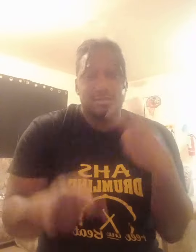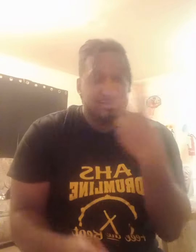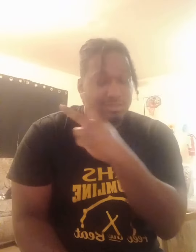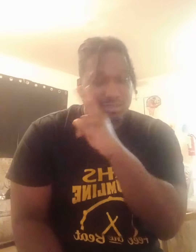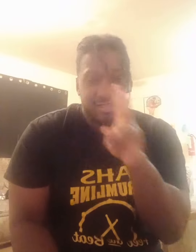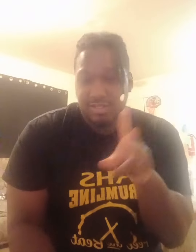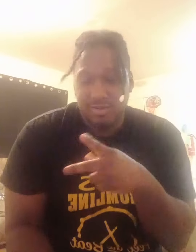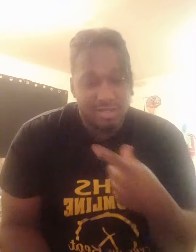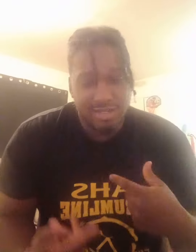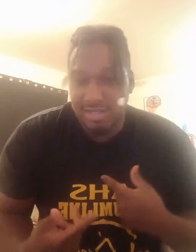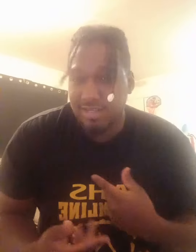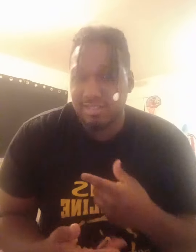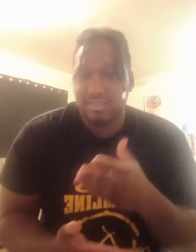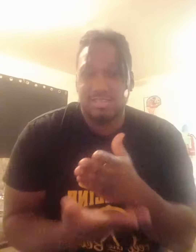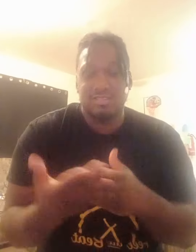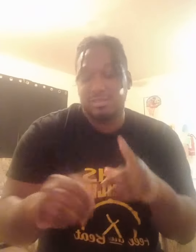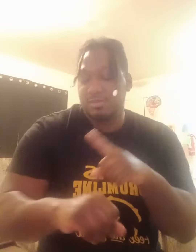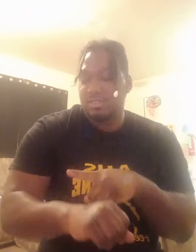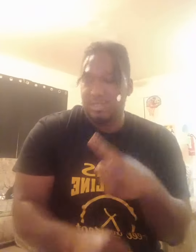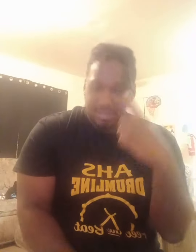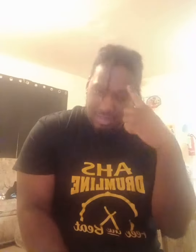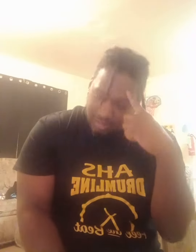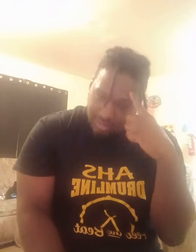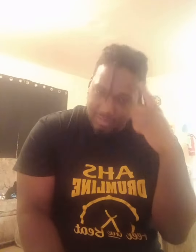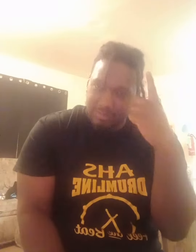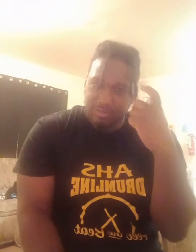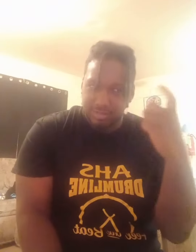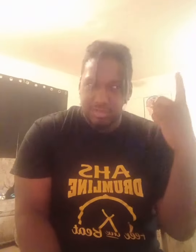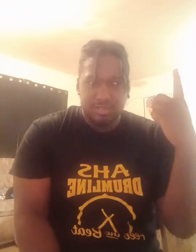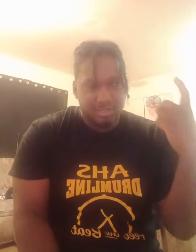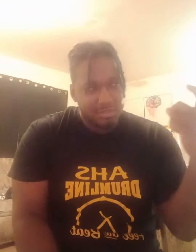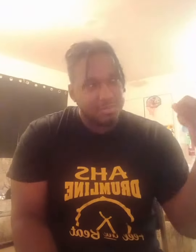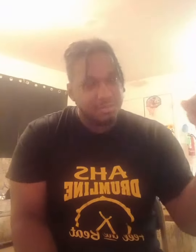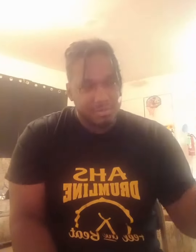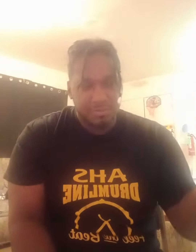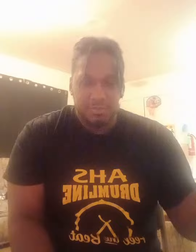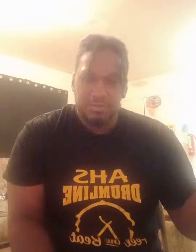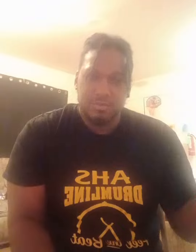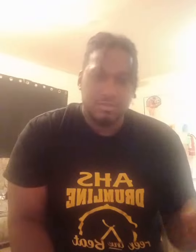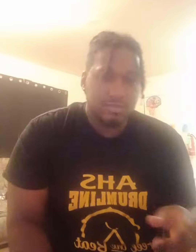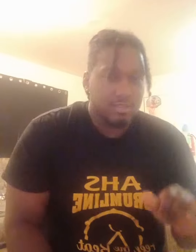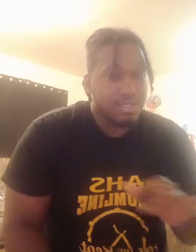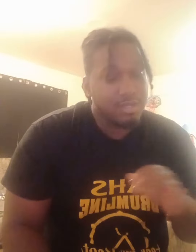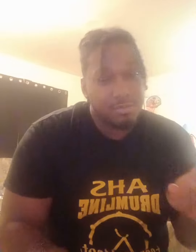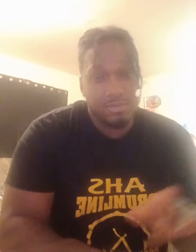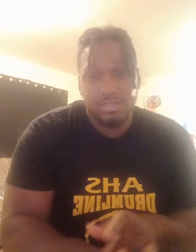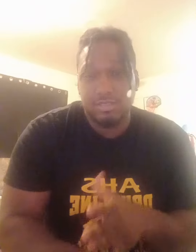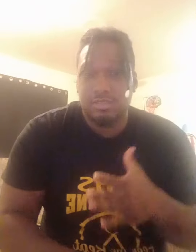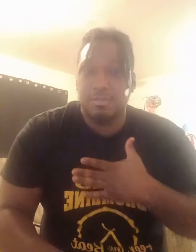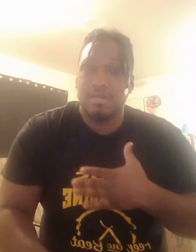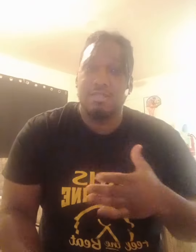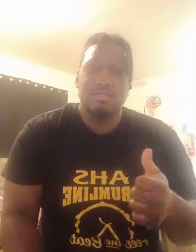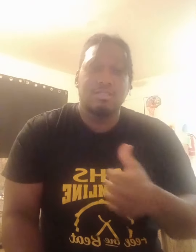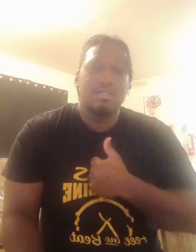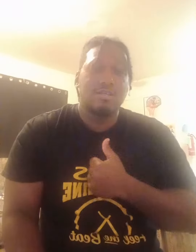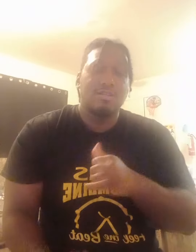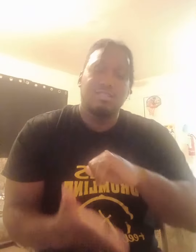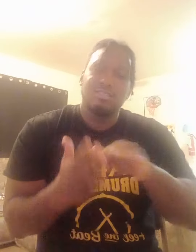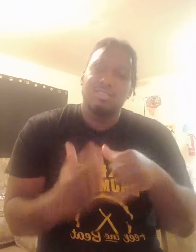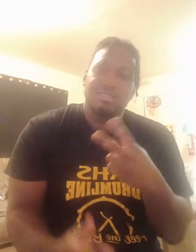stare at us, sometimes I think I'm I pinch myself just